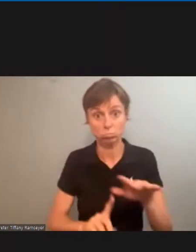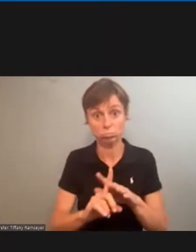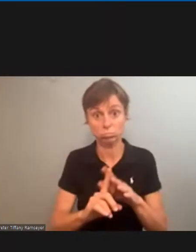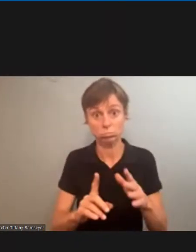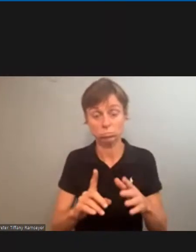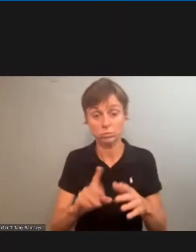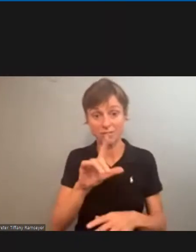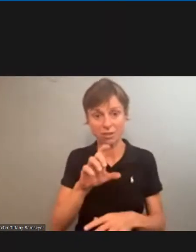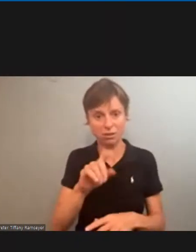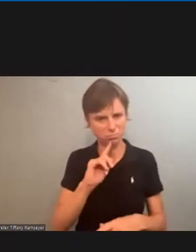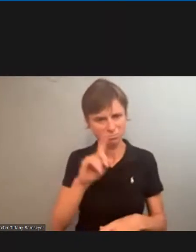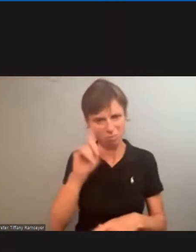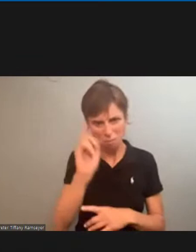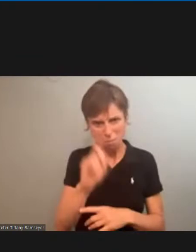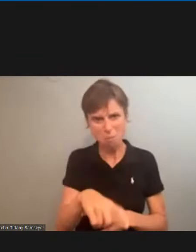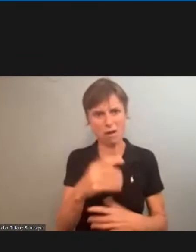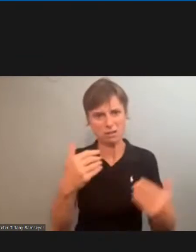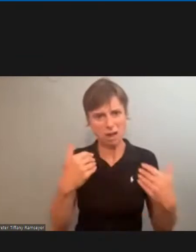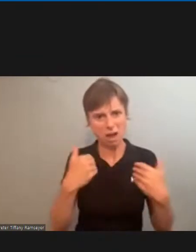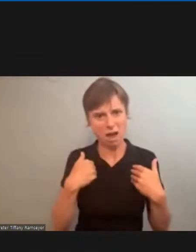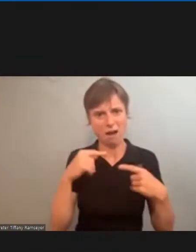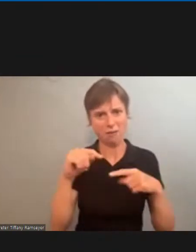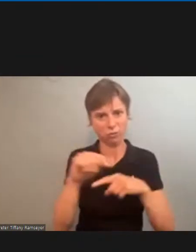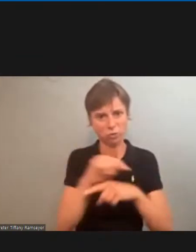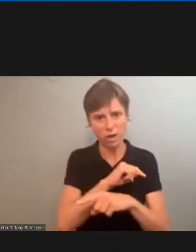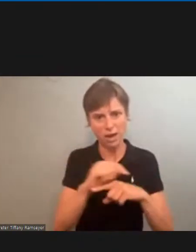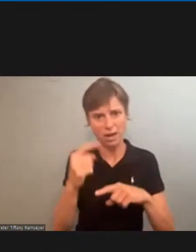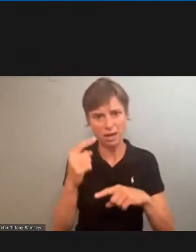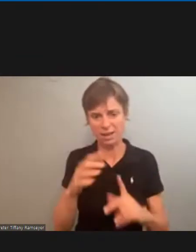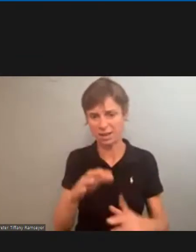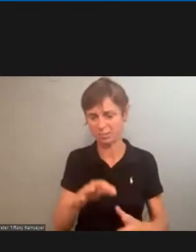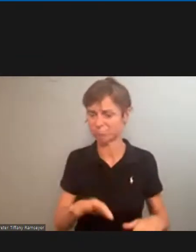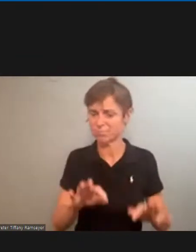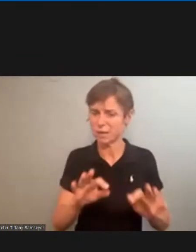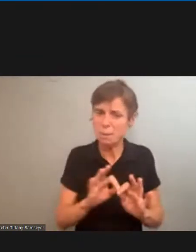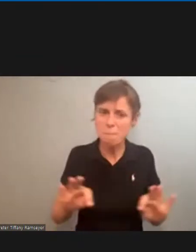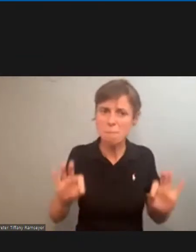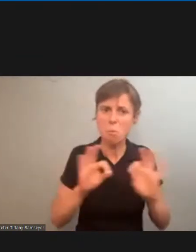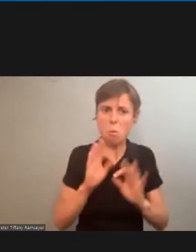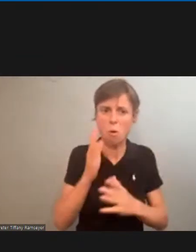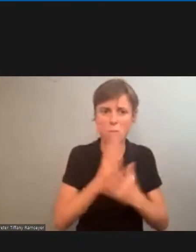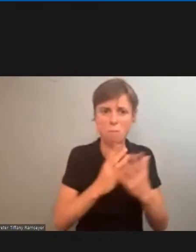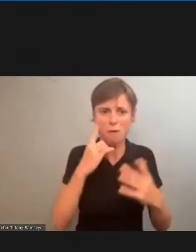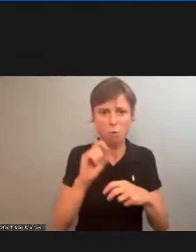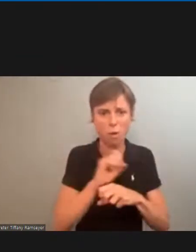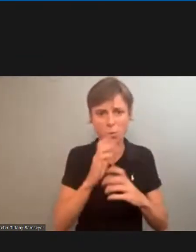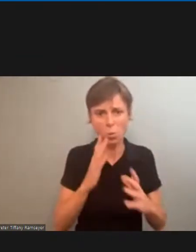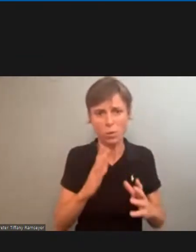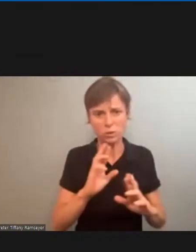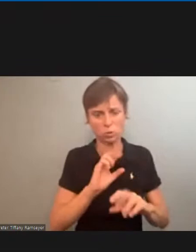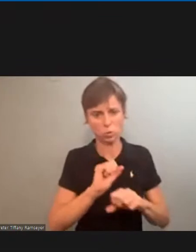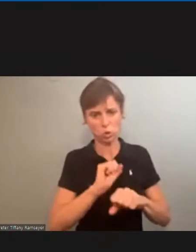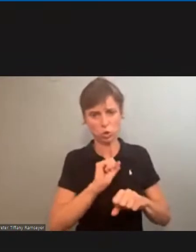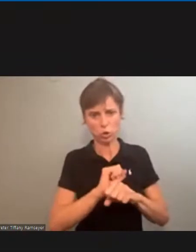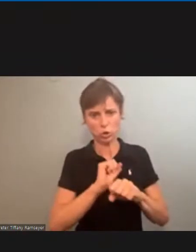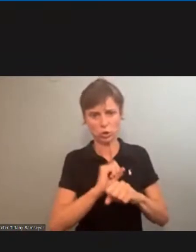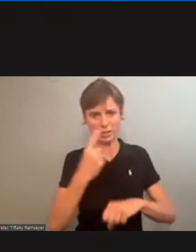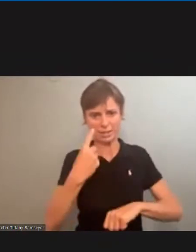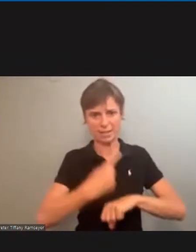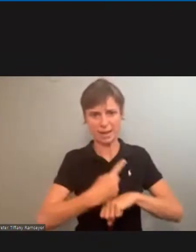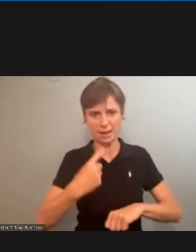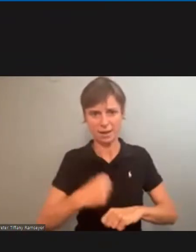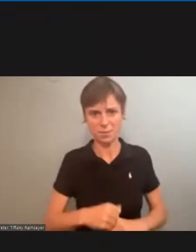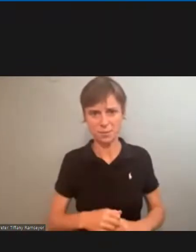an essential part of the employee's workday. We're ready. We have a committee,